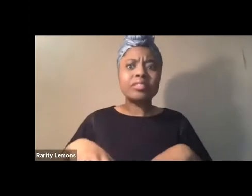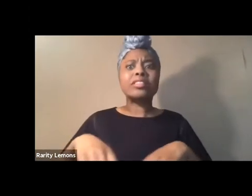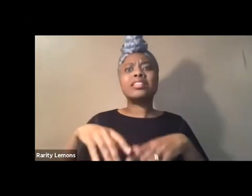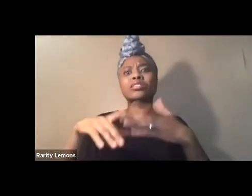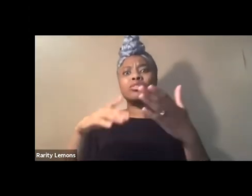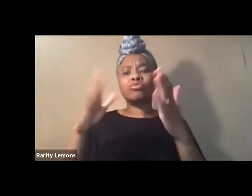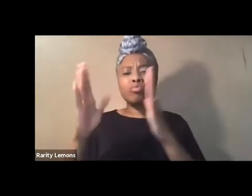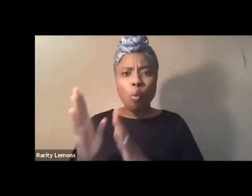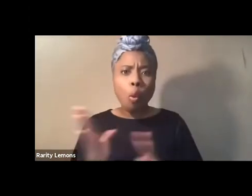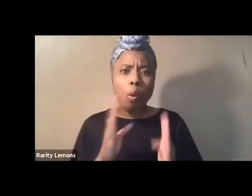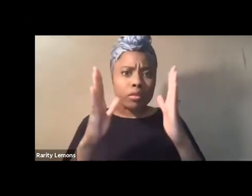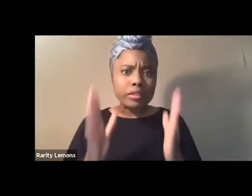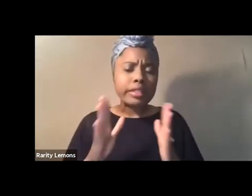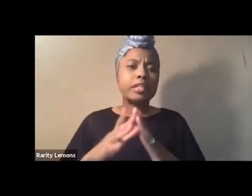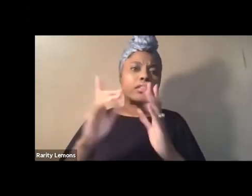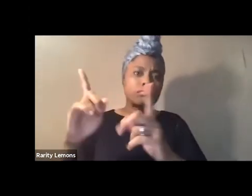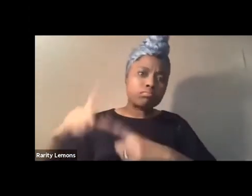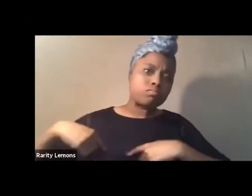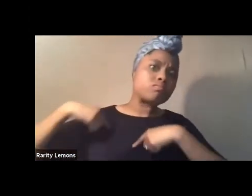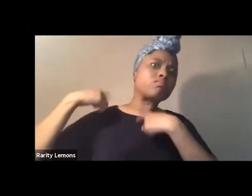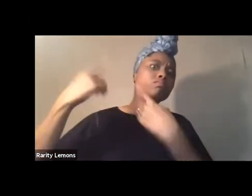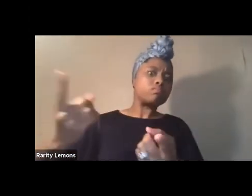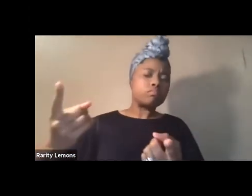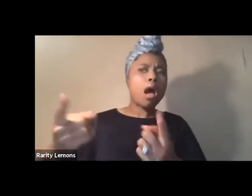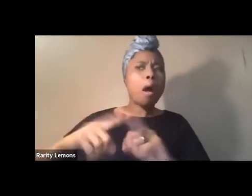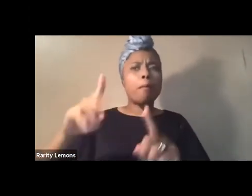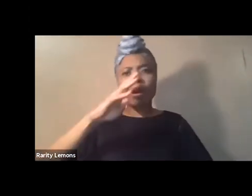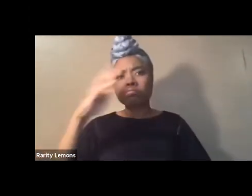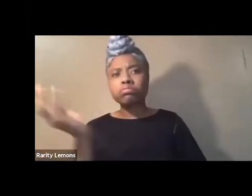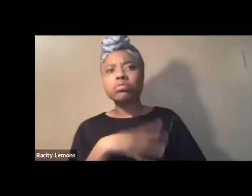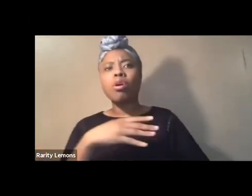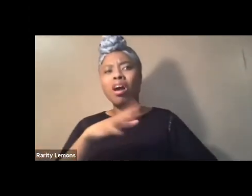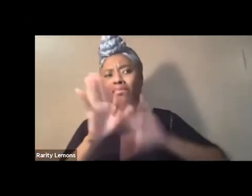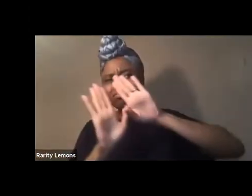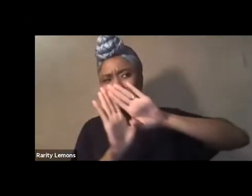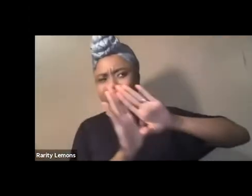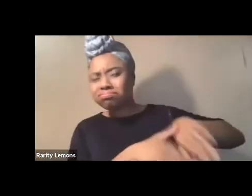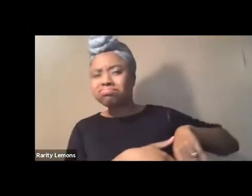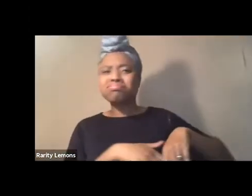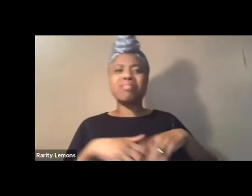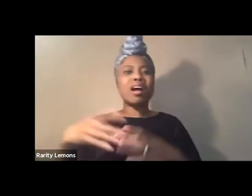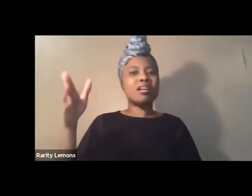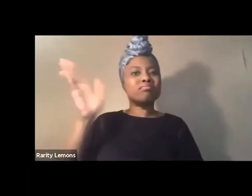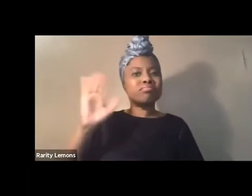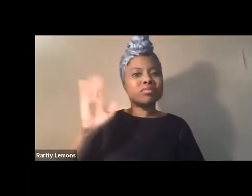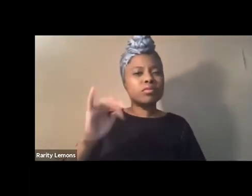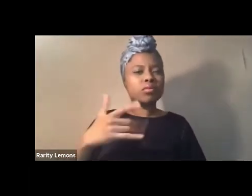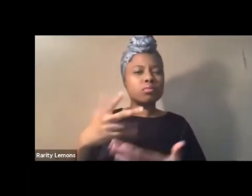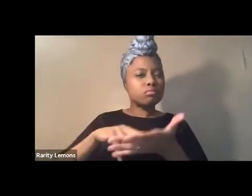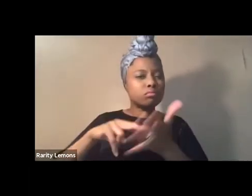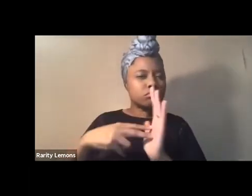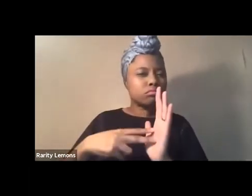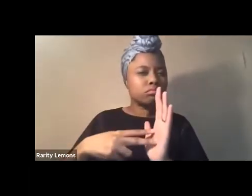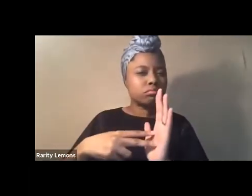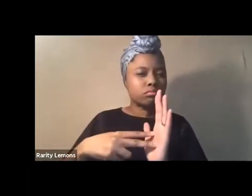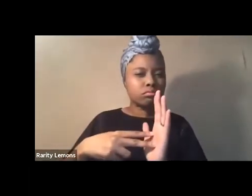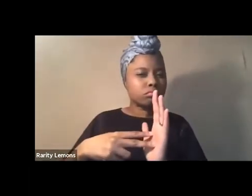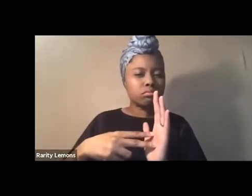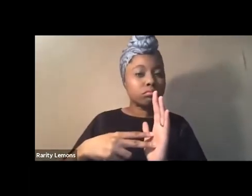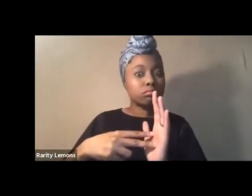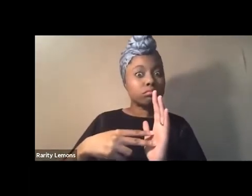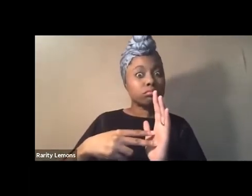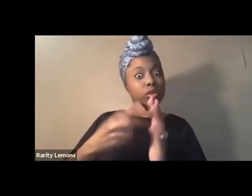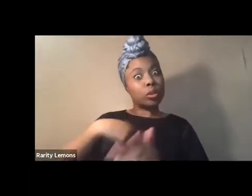long been using but was ignored or dismissed before what does it really mean when we